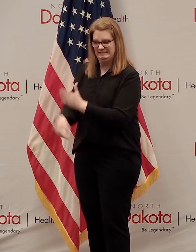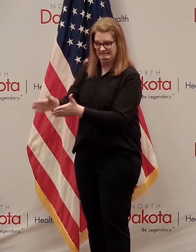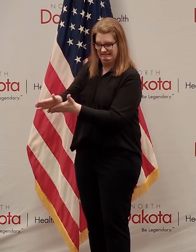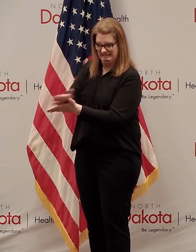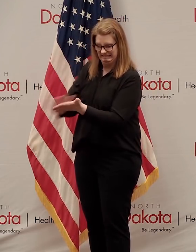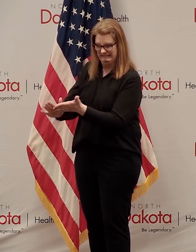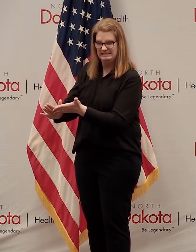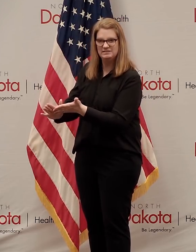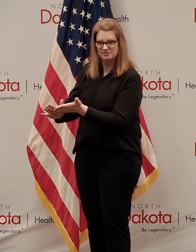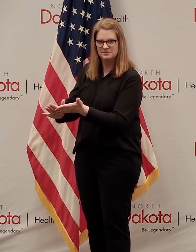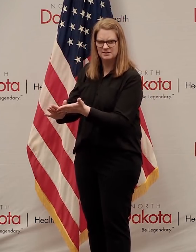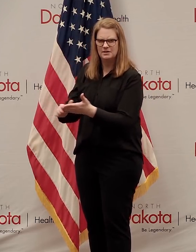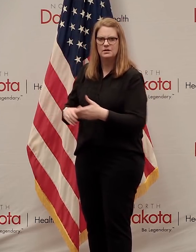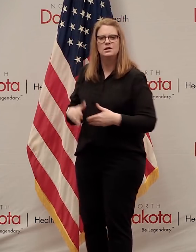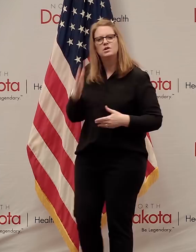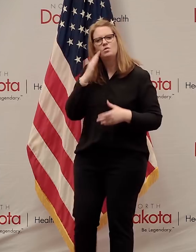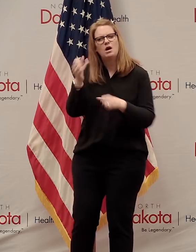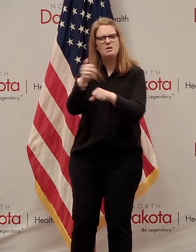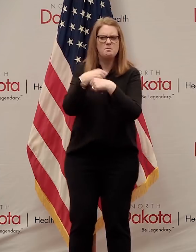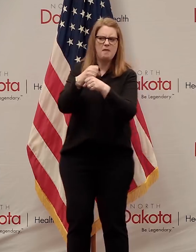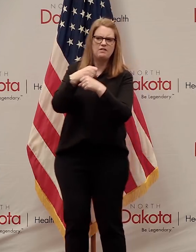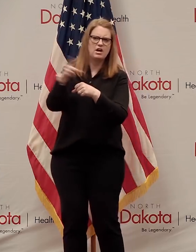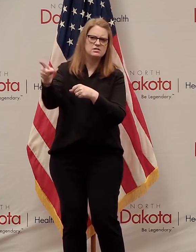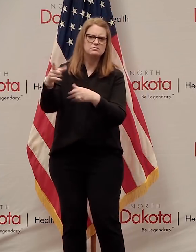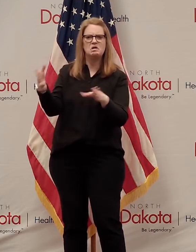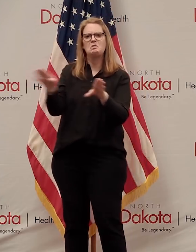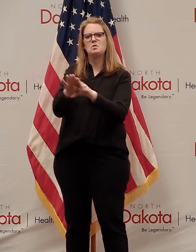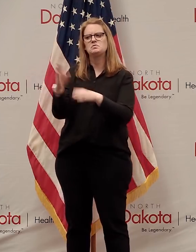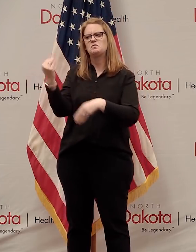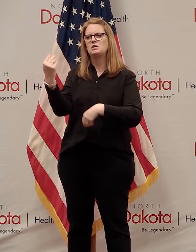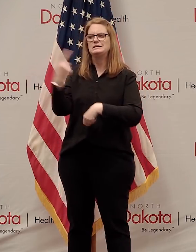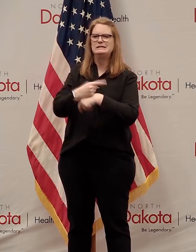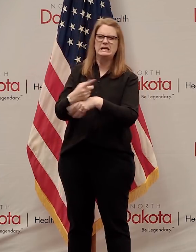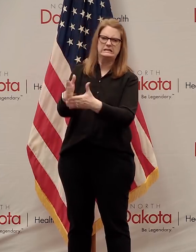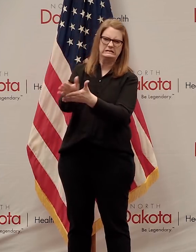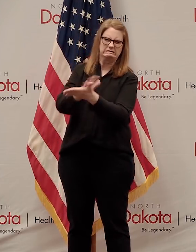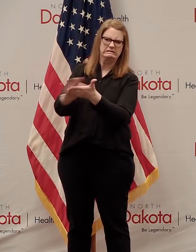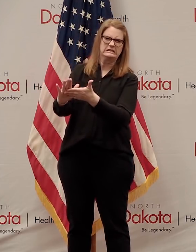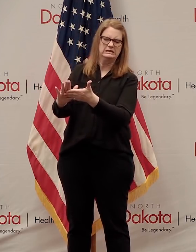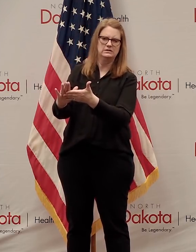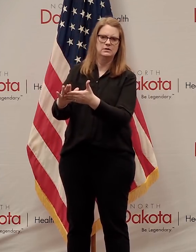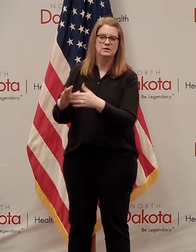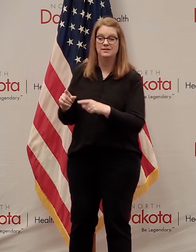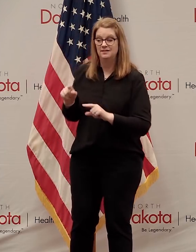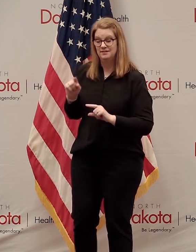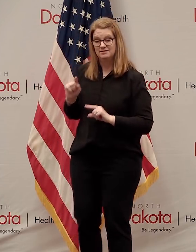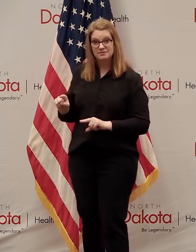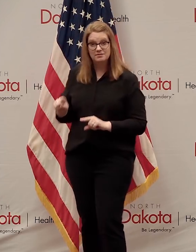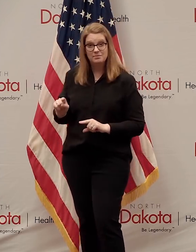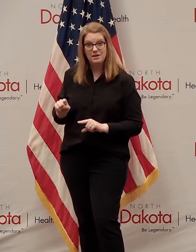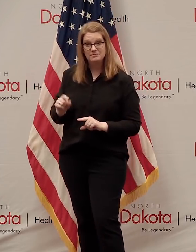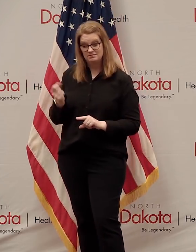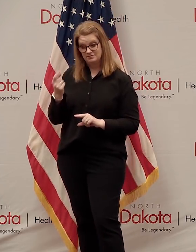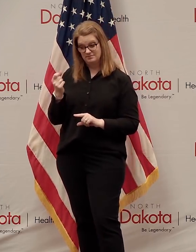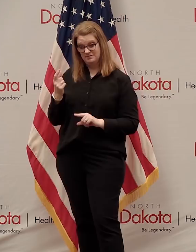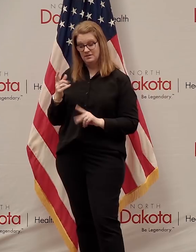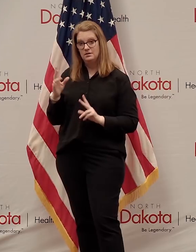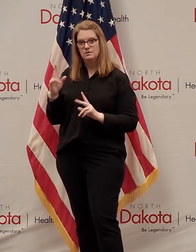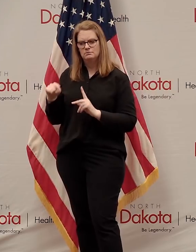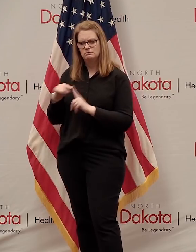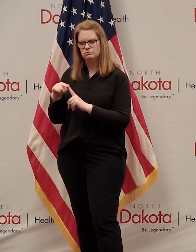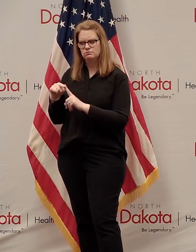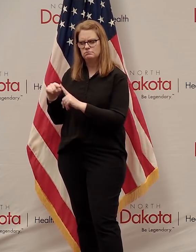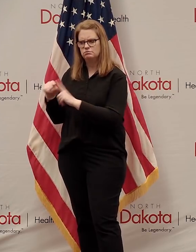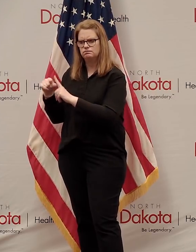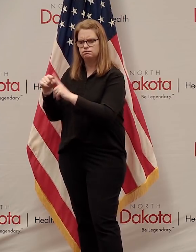you if you have an outbreak in a manufacturing plant, you can close for 14 days and do the deep cleaning, if you've got a, you know, people start getting positive